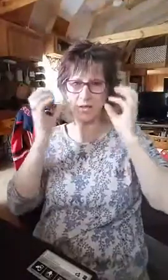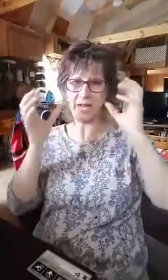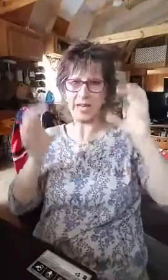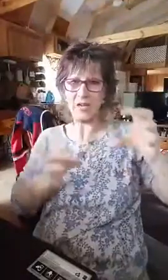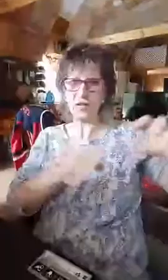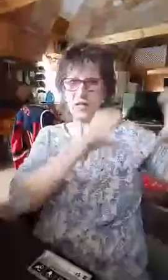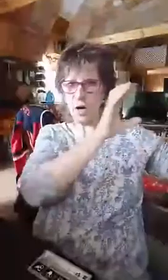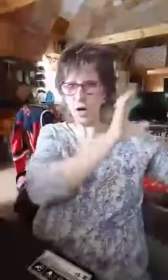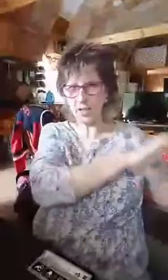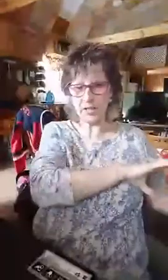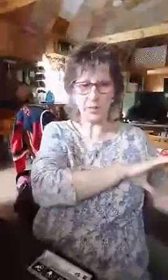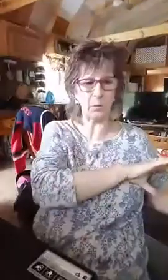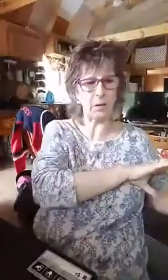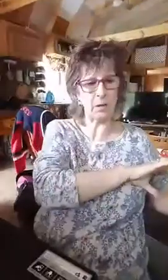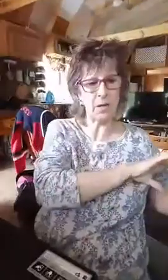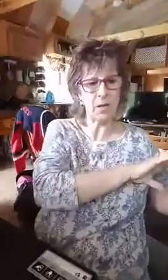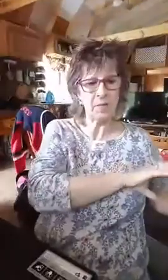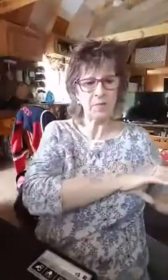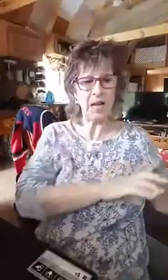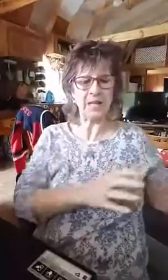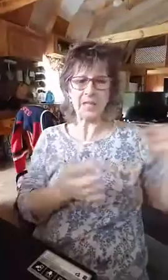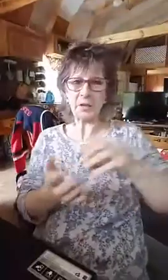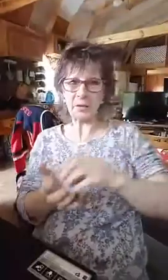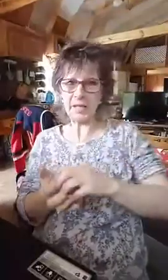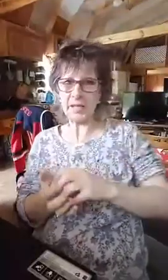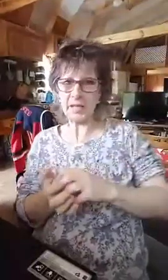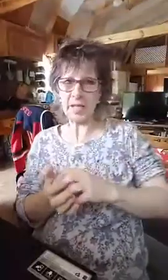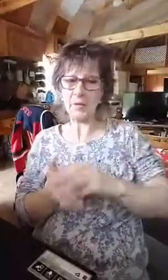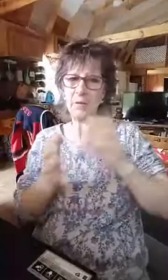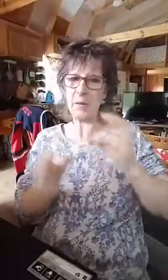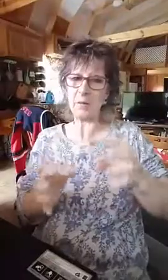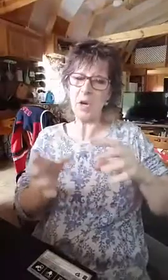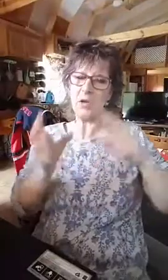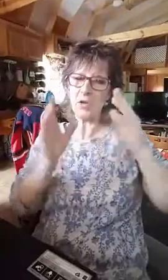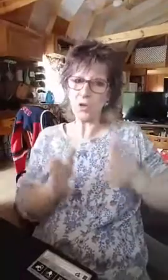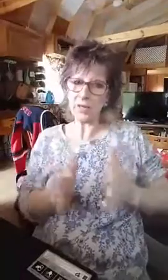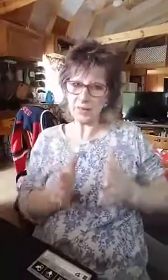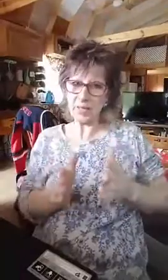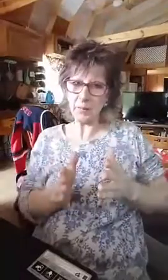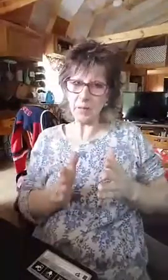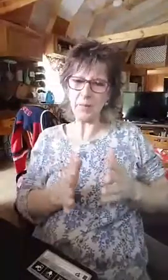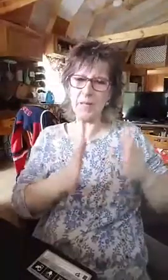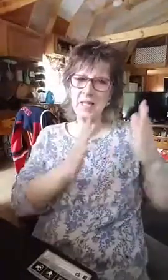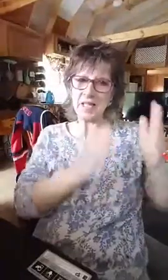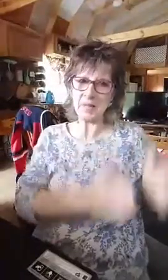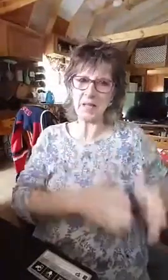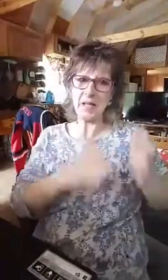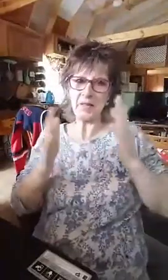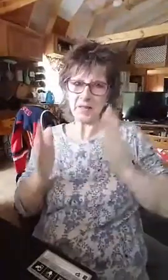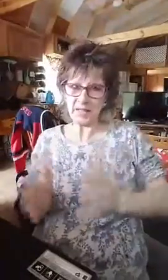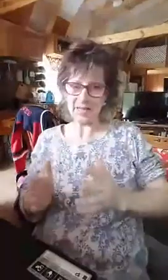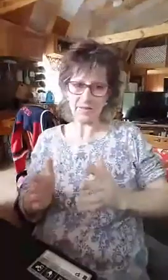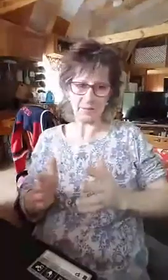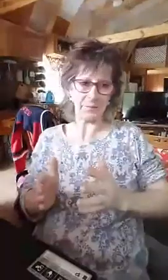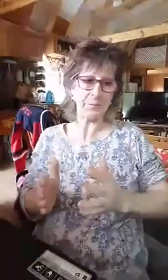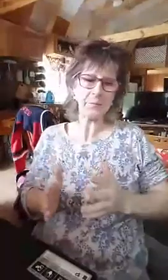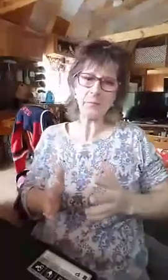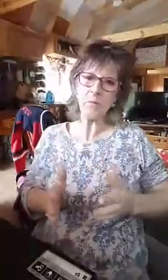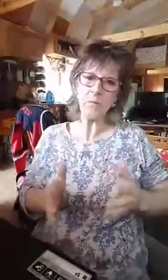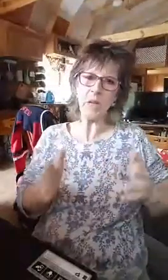the angels can hearken to the word and decree it. And remember, don't speak the problem, speak the answer. And